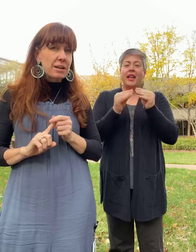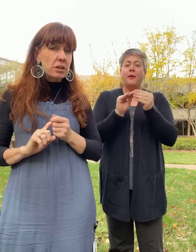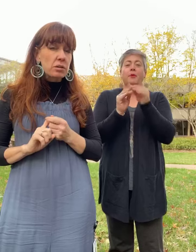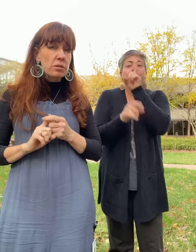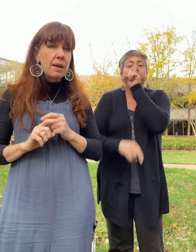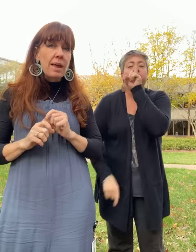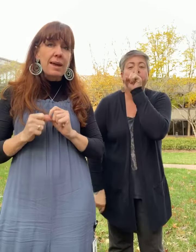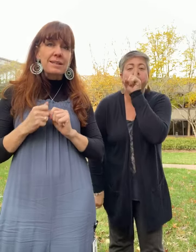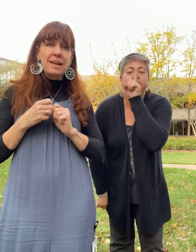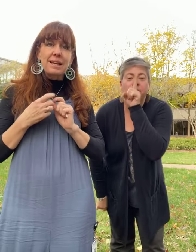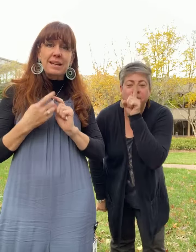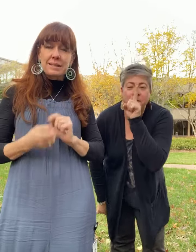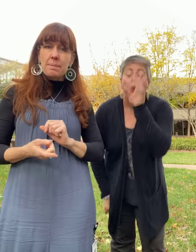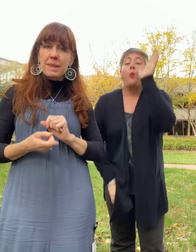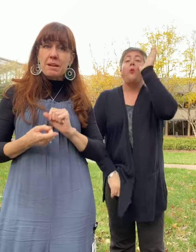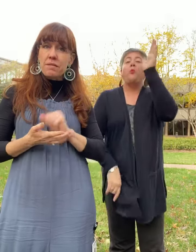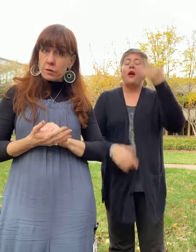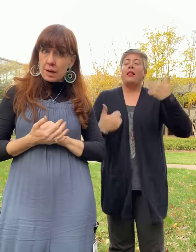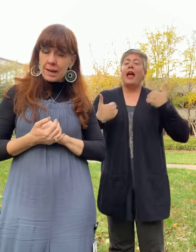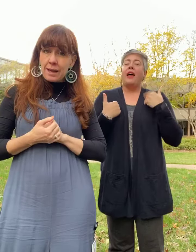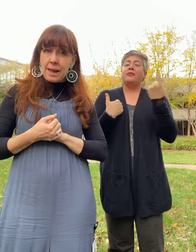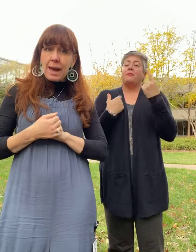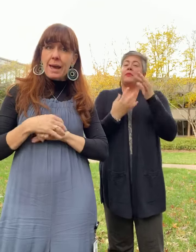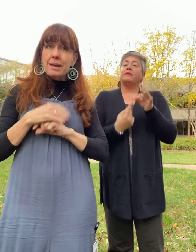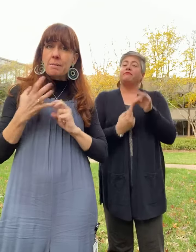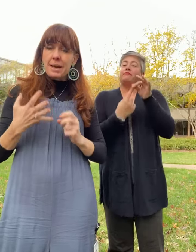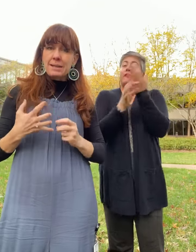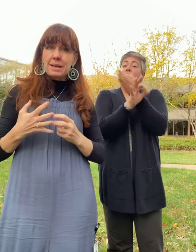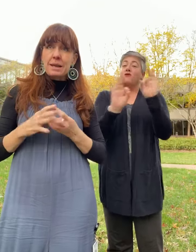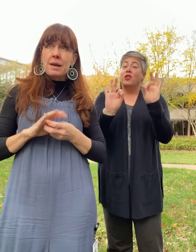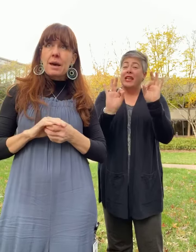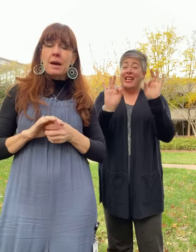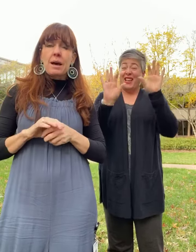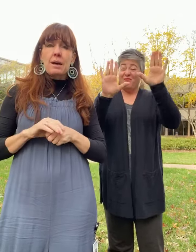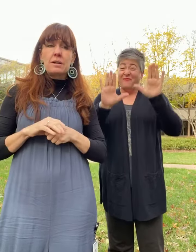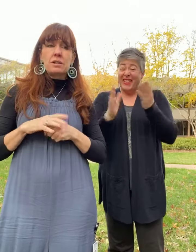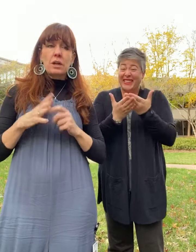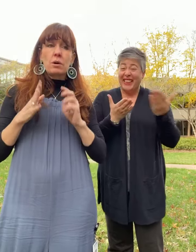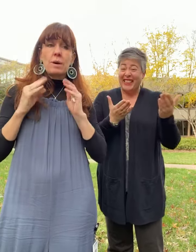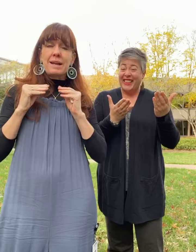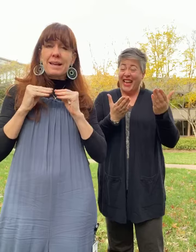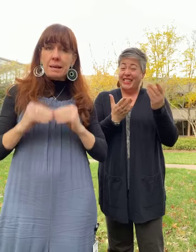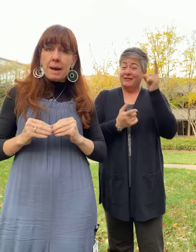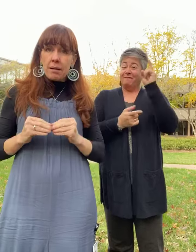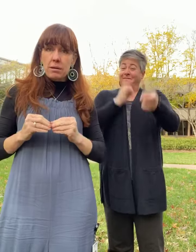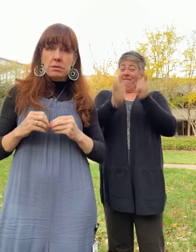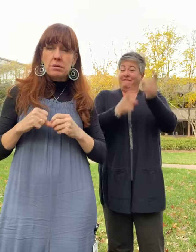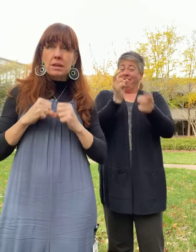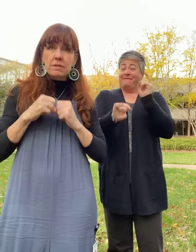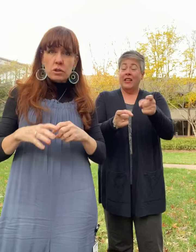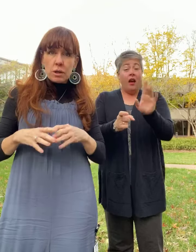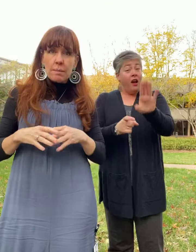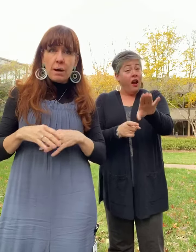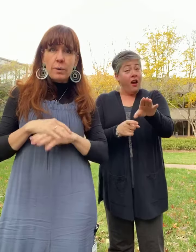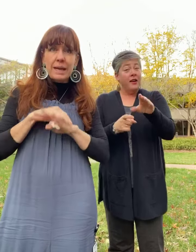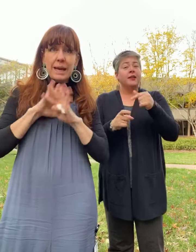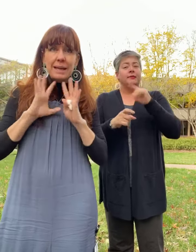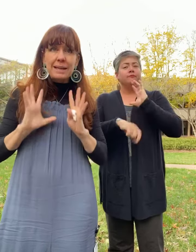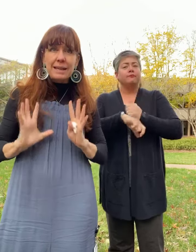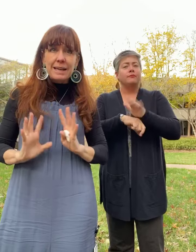you is going to get something free and amazing. Uh, so email, give us your email. We need